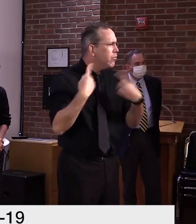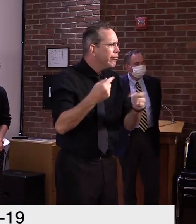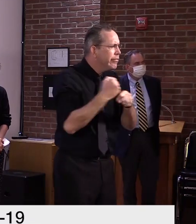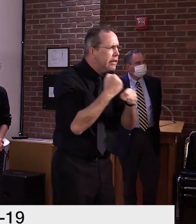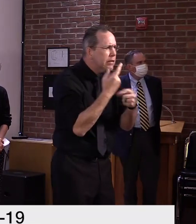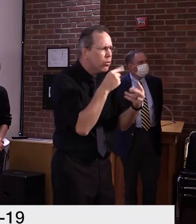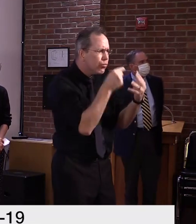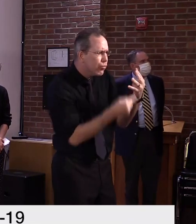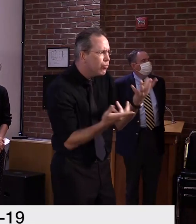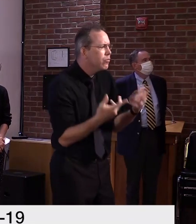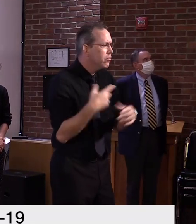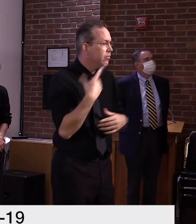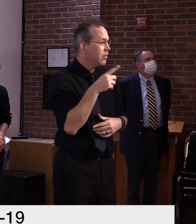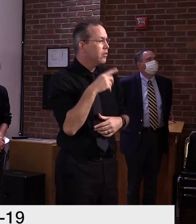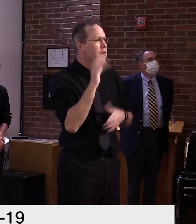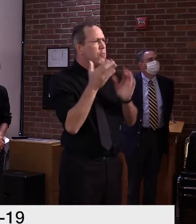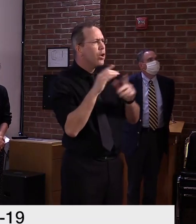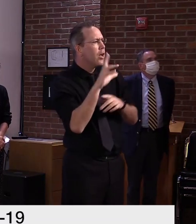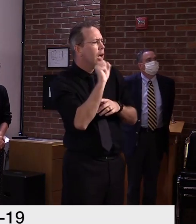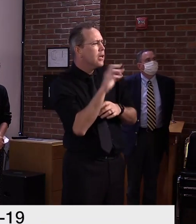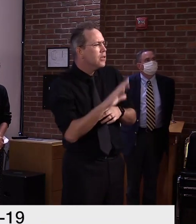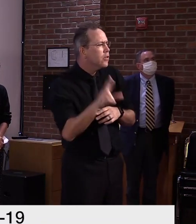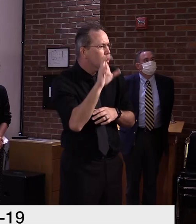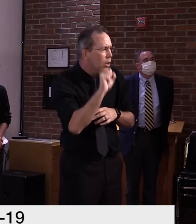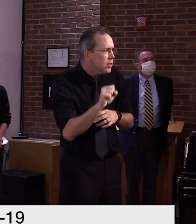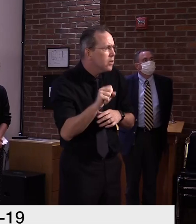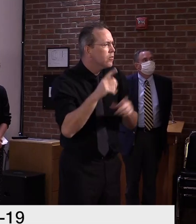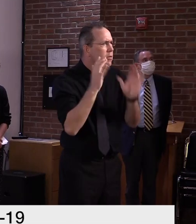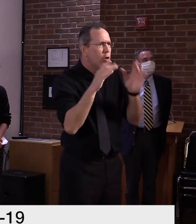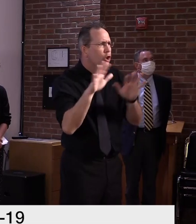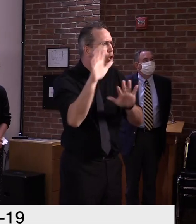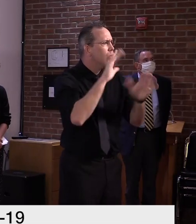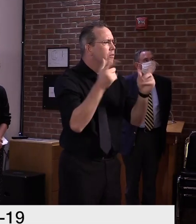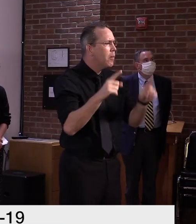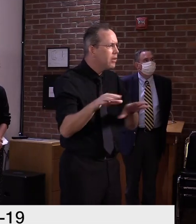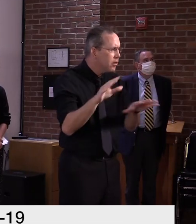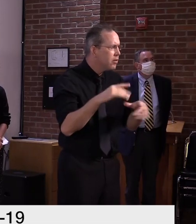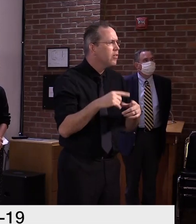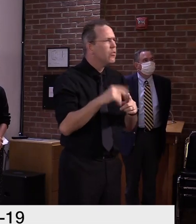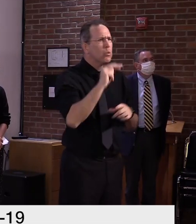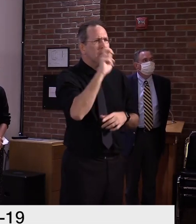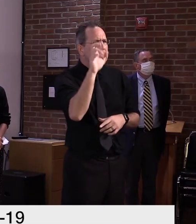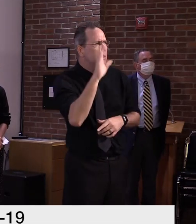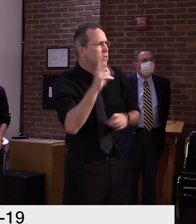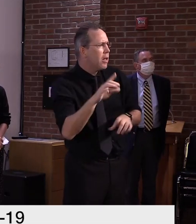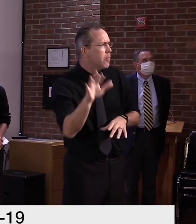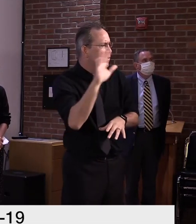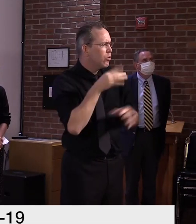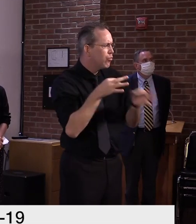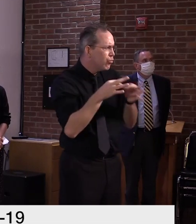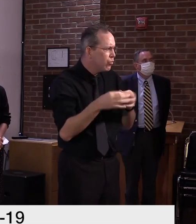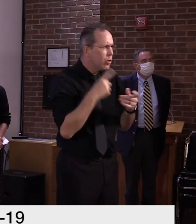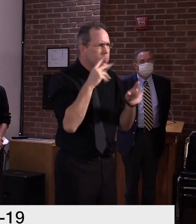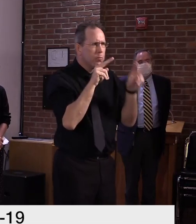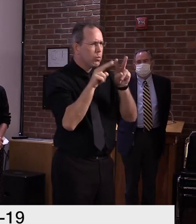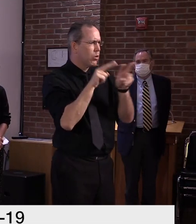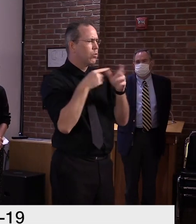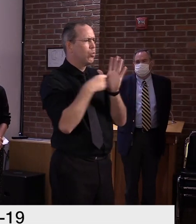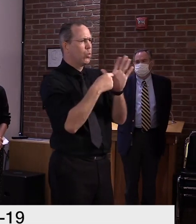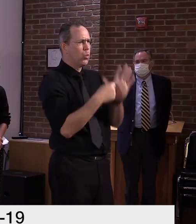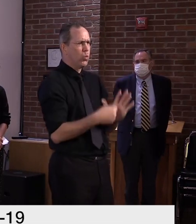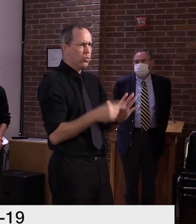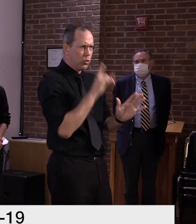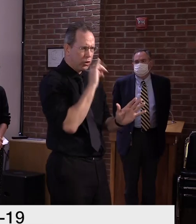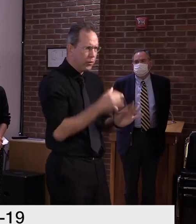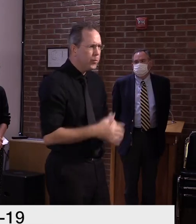and national data as well. It's been critical to keep this perspective because as we all know, Vermont